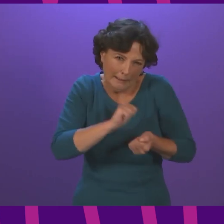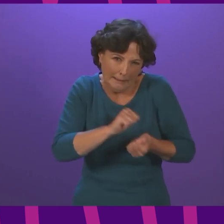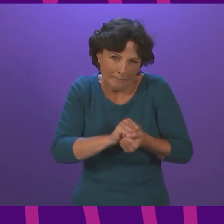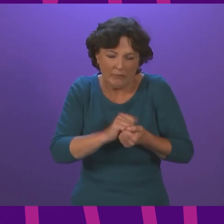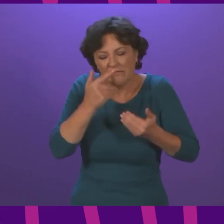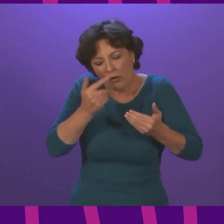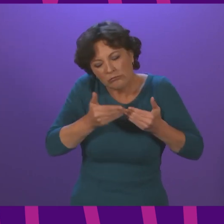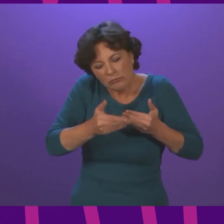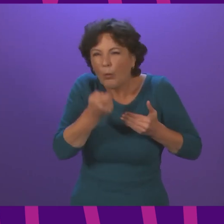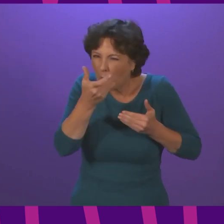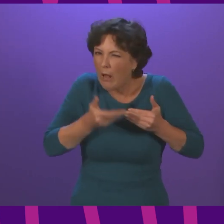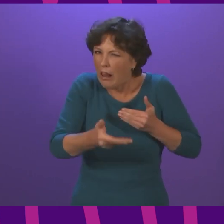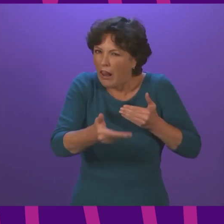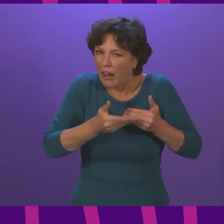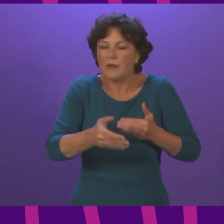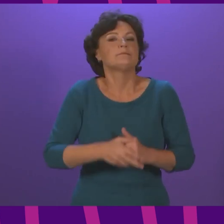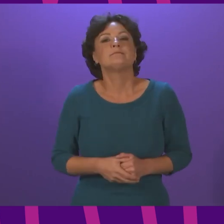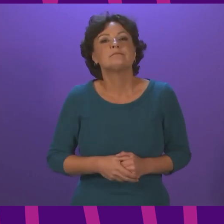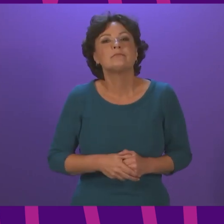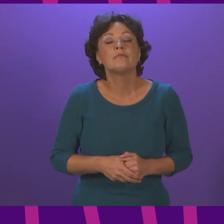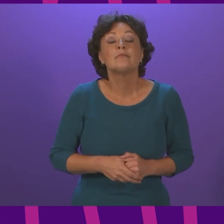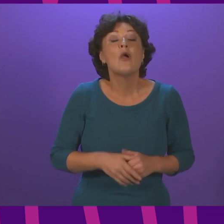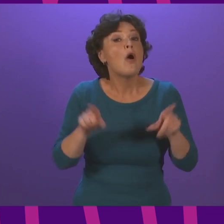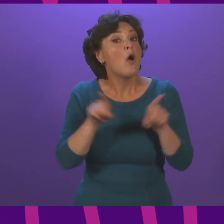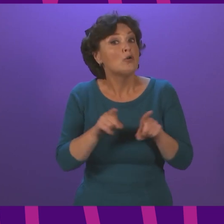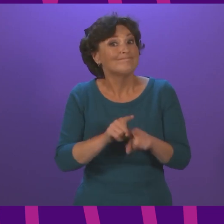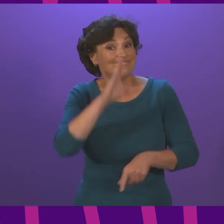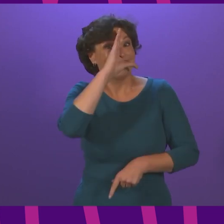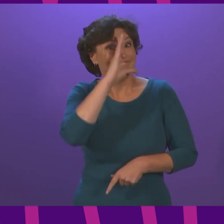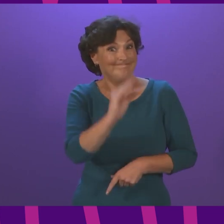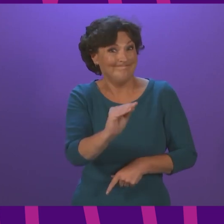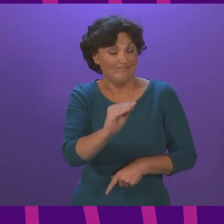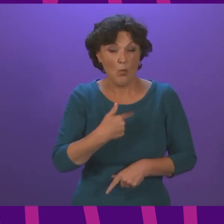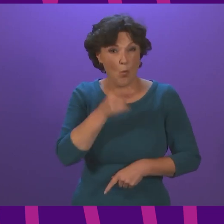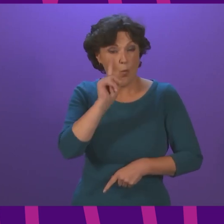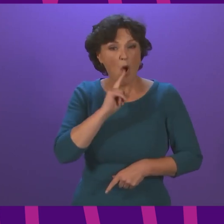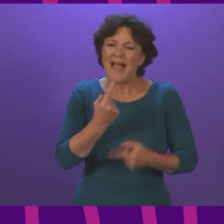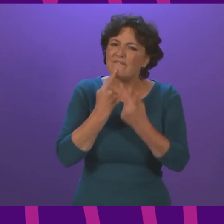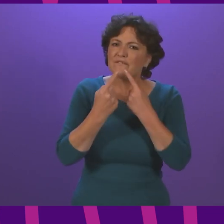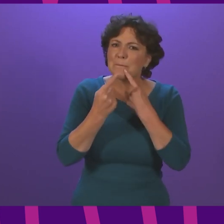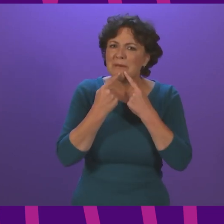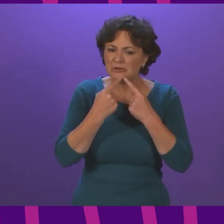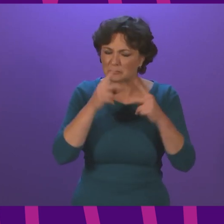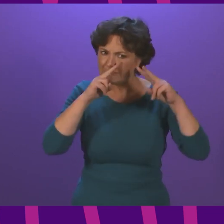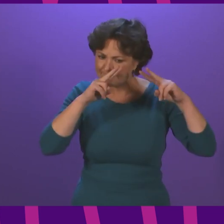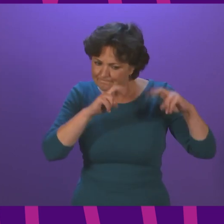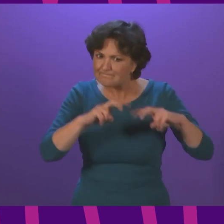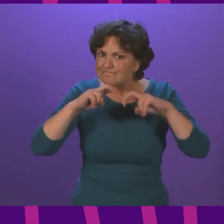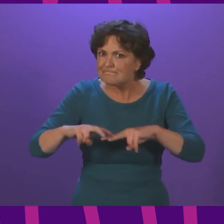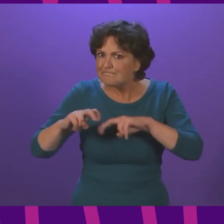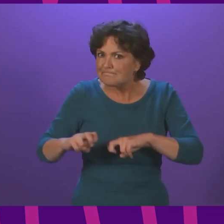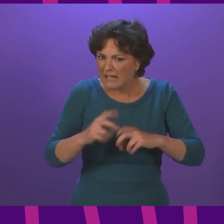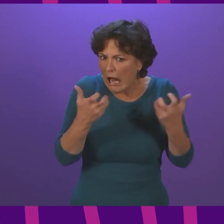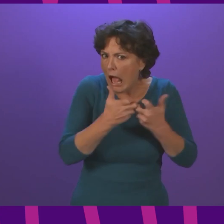for a further period. I'll give a bit more detail now of the trends we are seeing in cases and in the associated